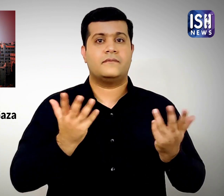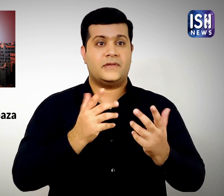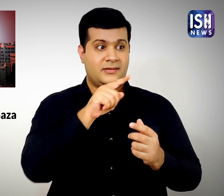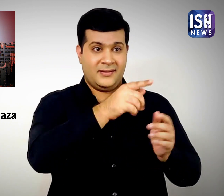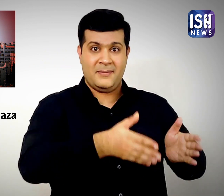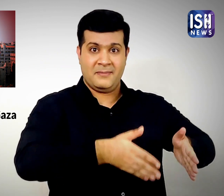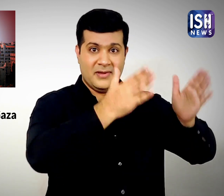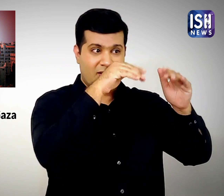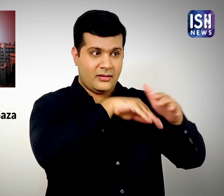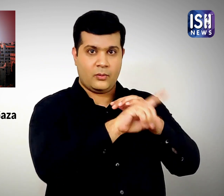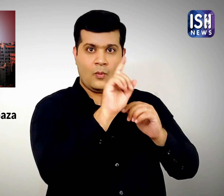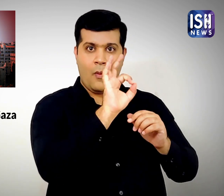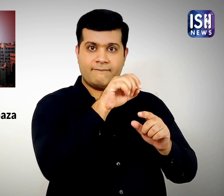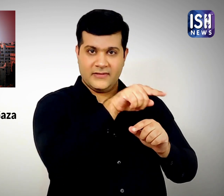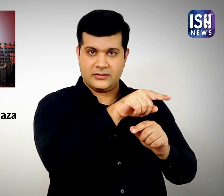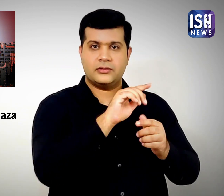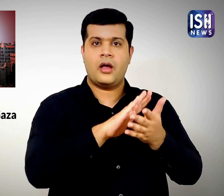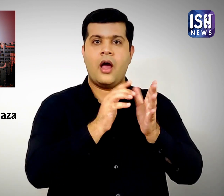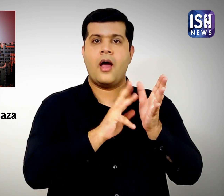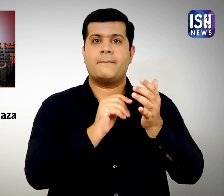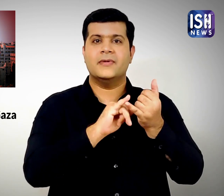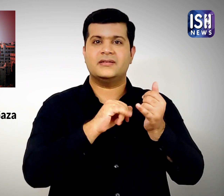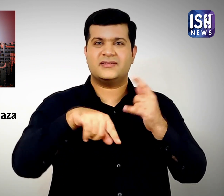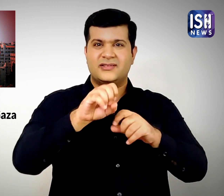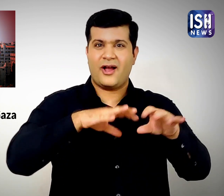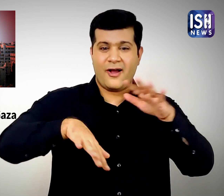received information that the building housed a Hamas intelligence office,